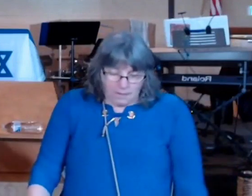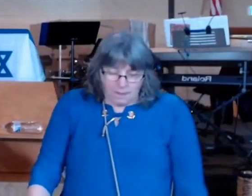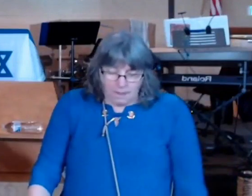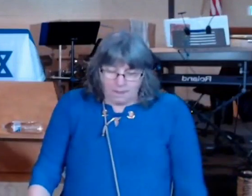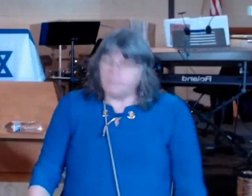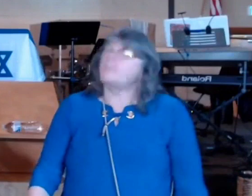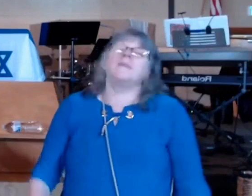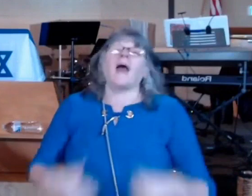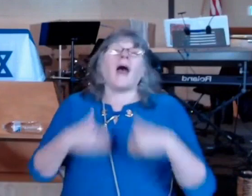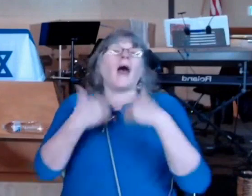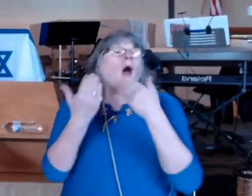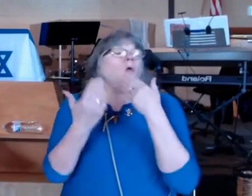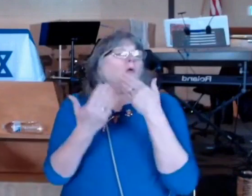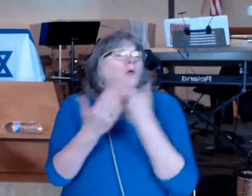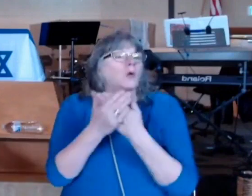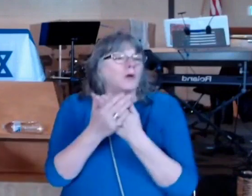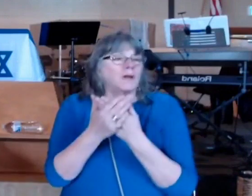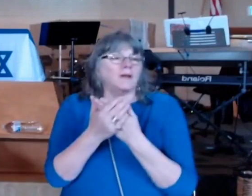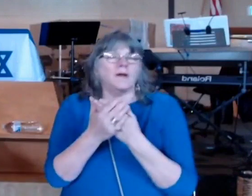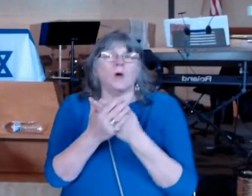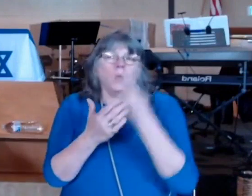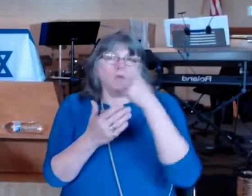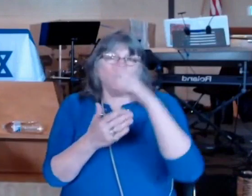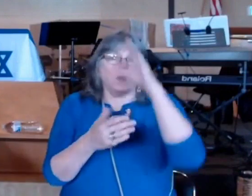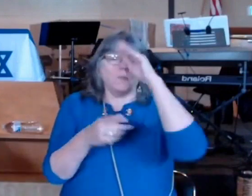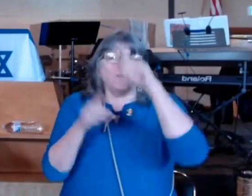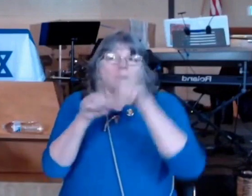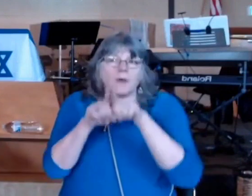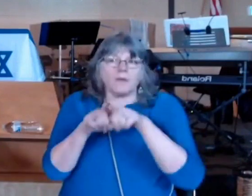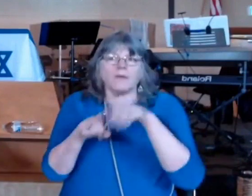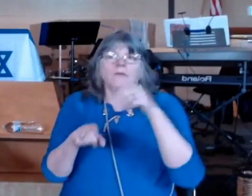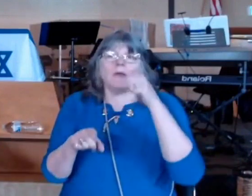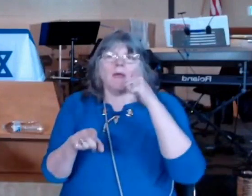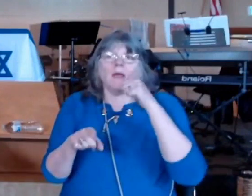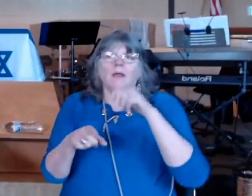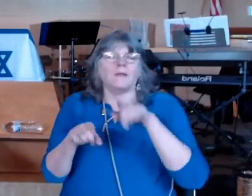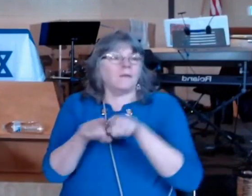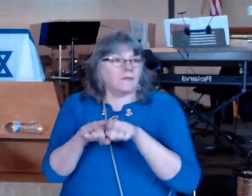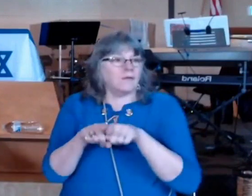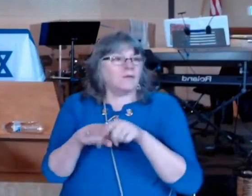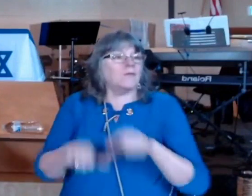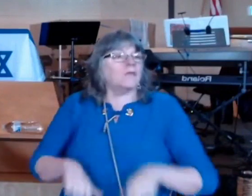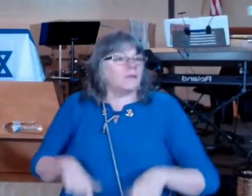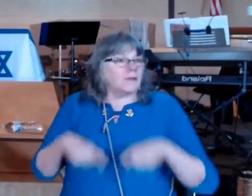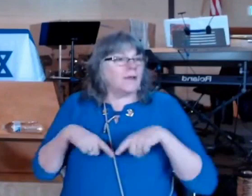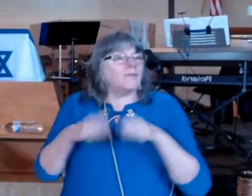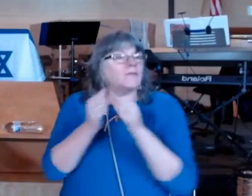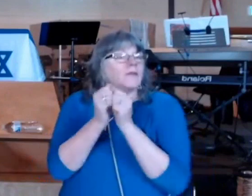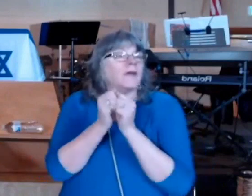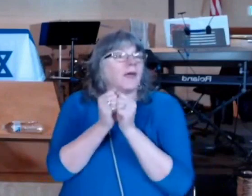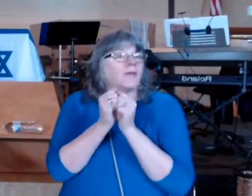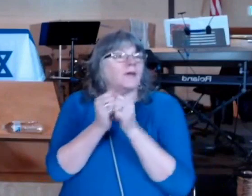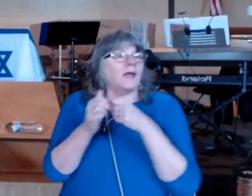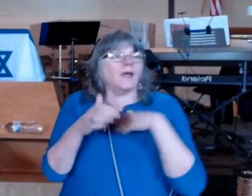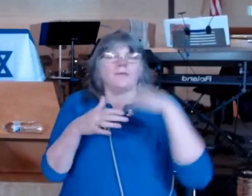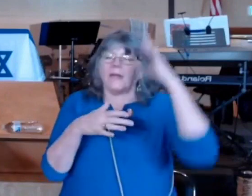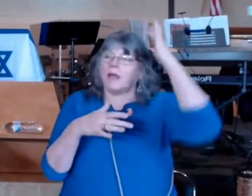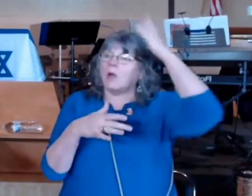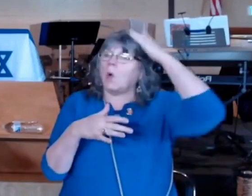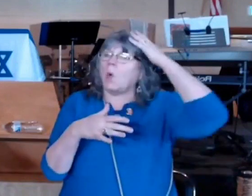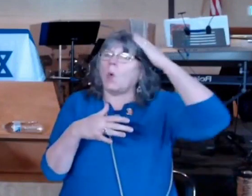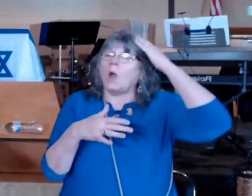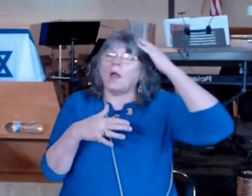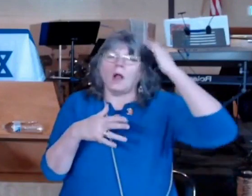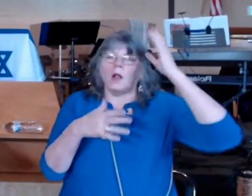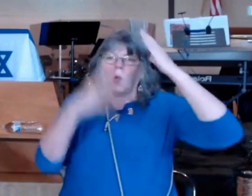how good a pleasant for brothers to live together in harmony he said the fragrant oil on the head that